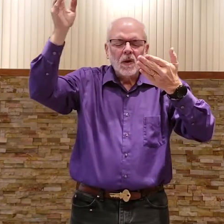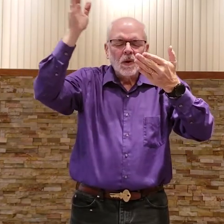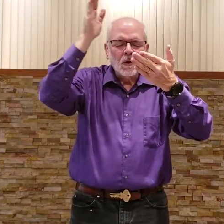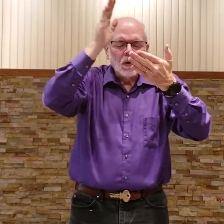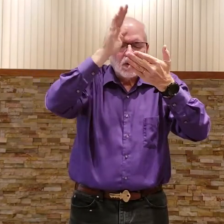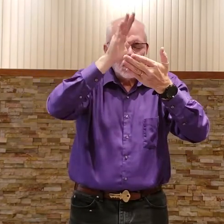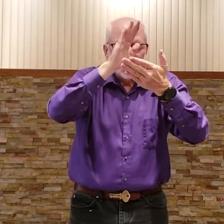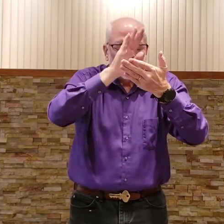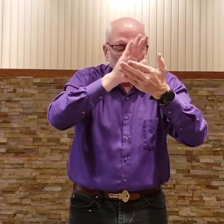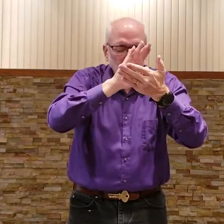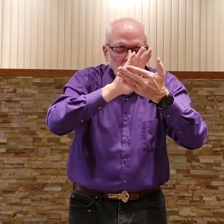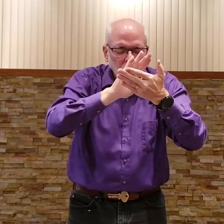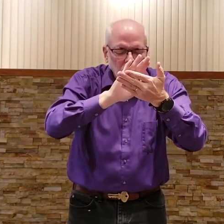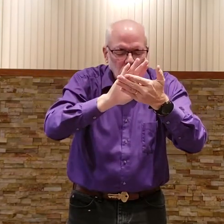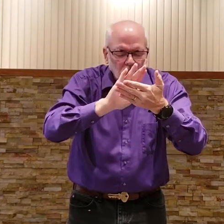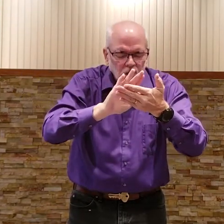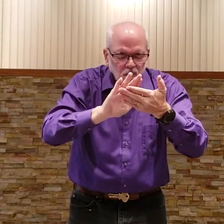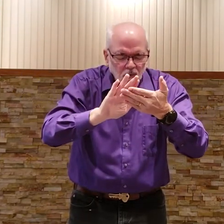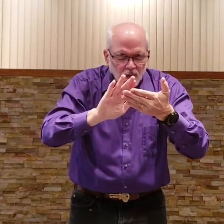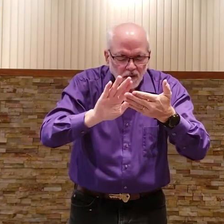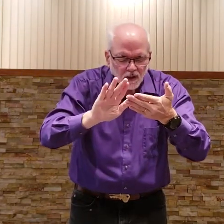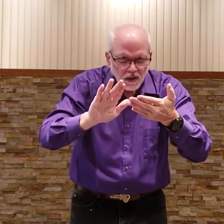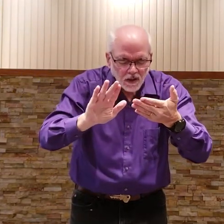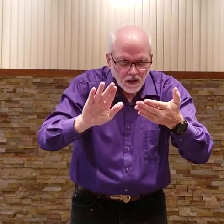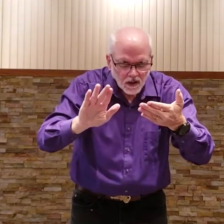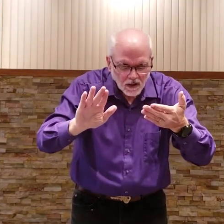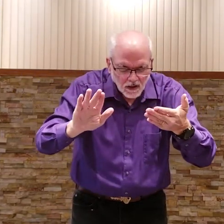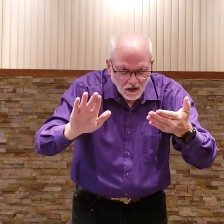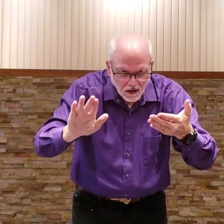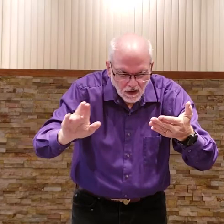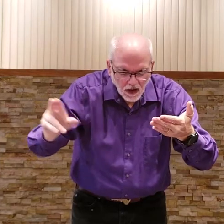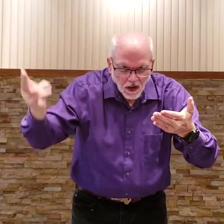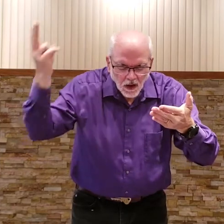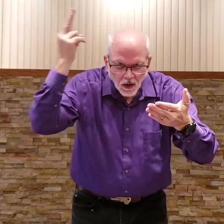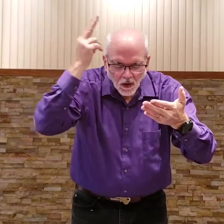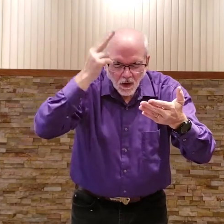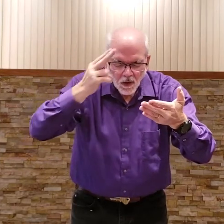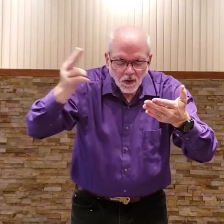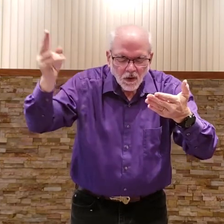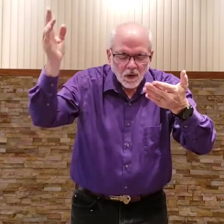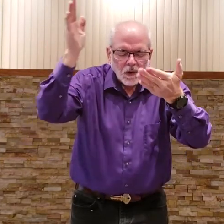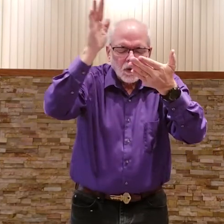Holy, Holy, Holy